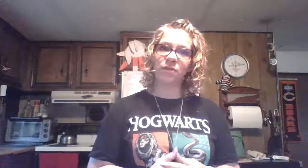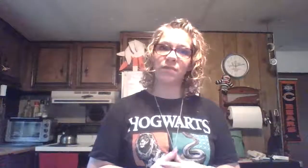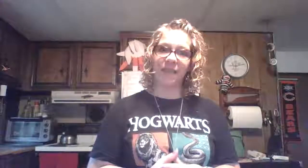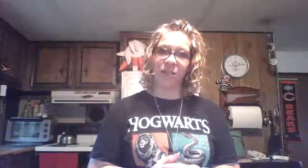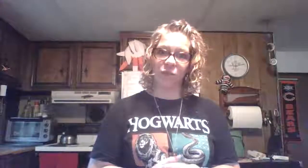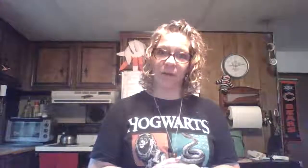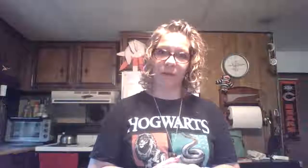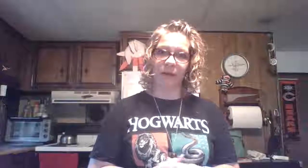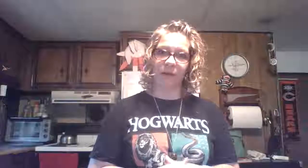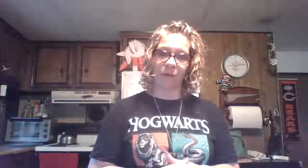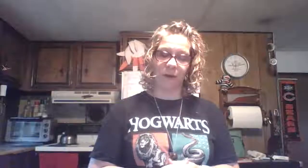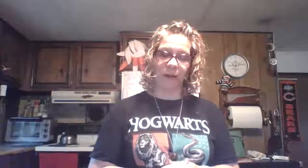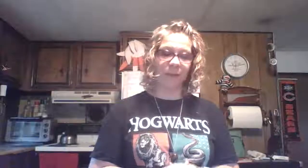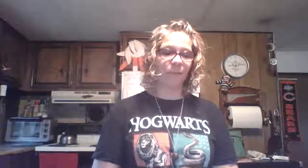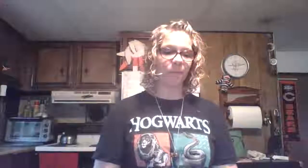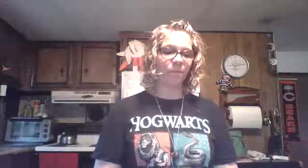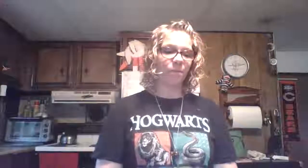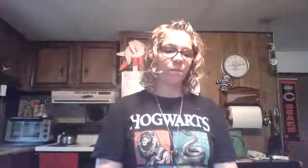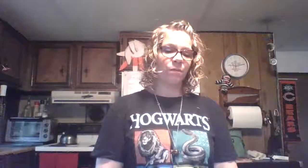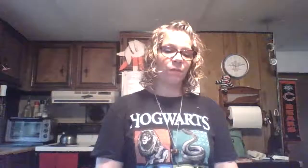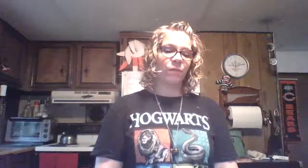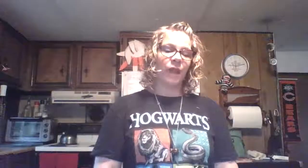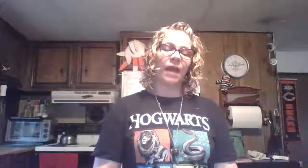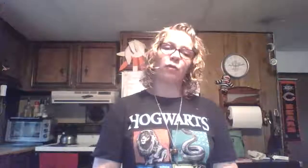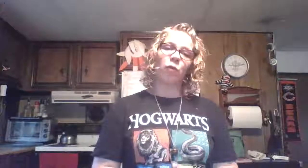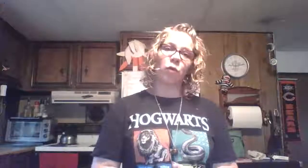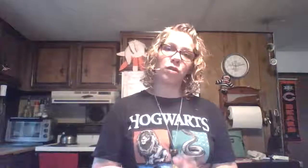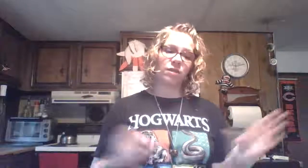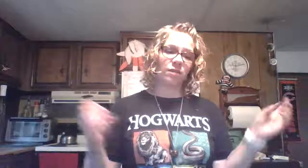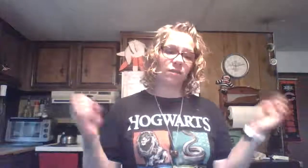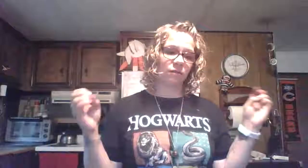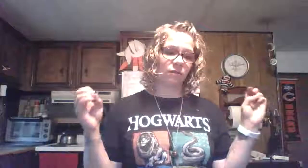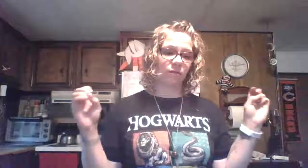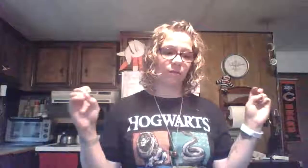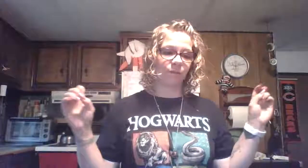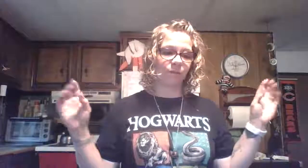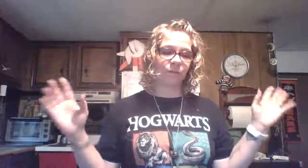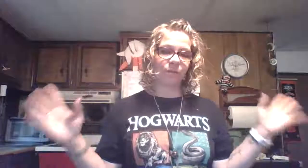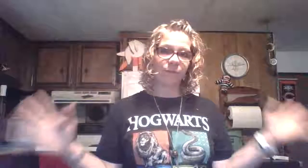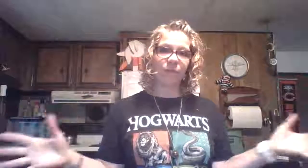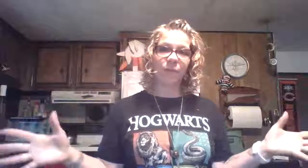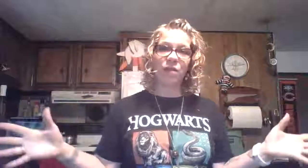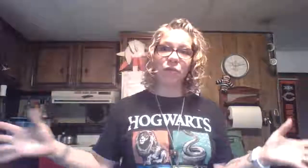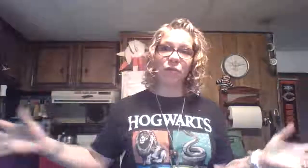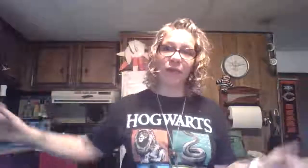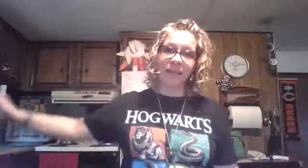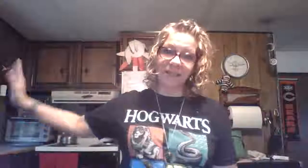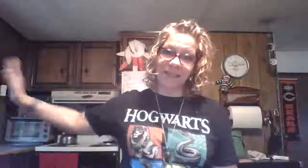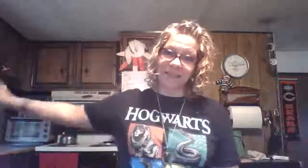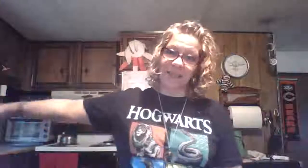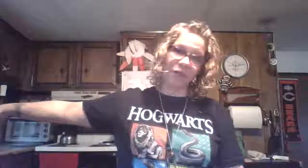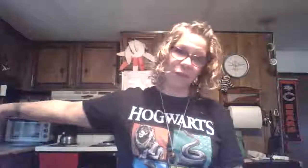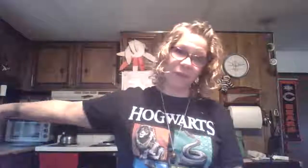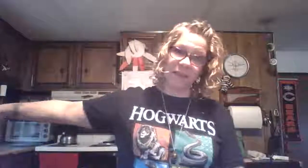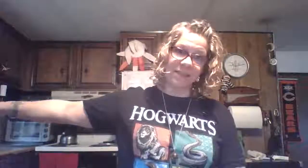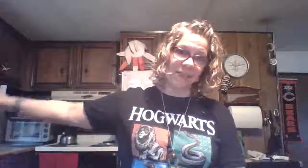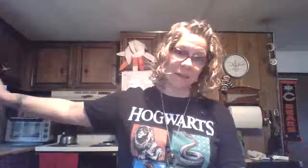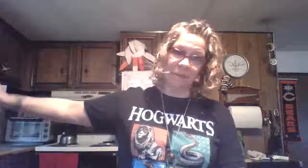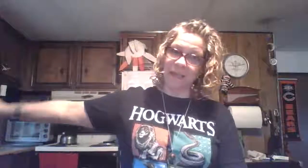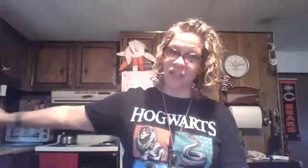your sanctuary, okay? And of course, don't forget to tamatoa that sink. Make it